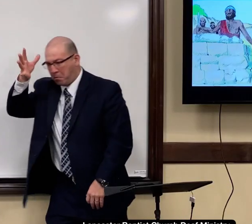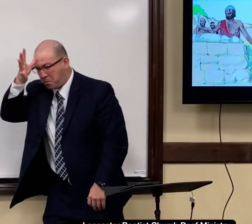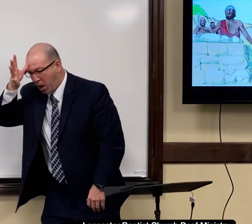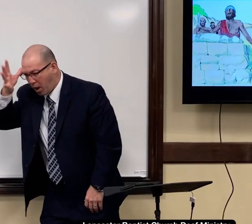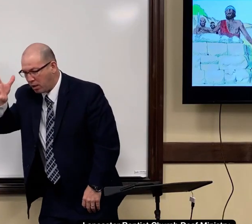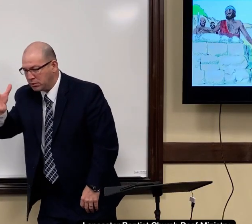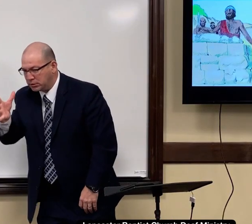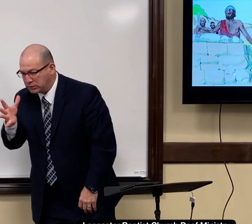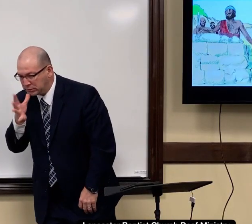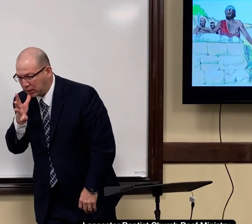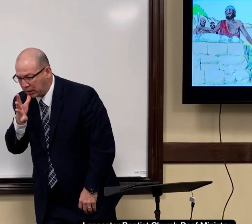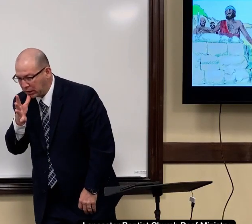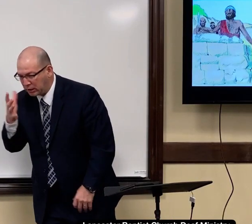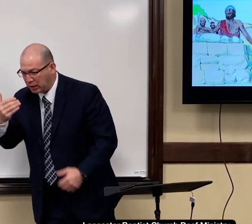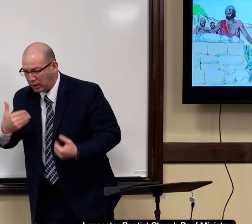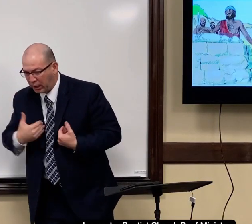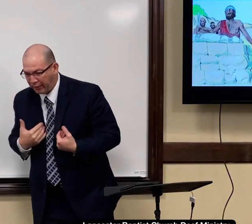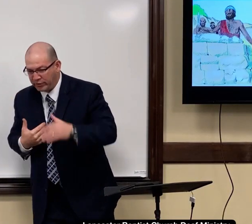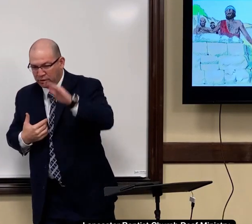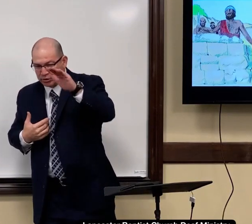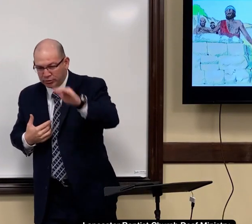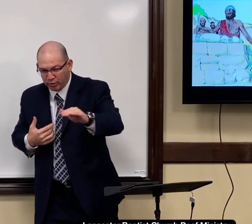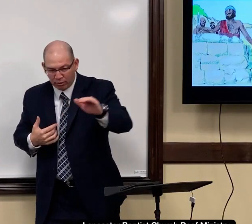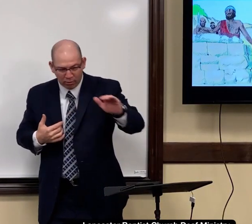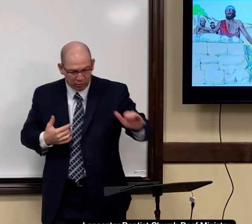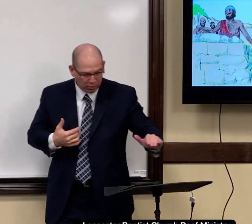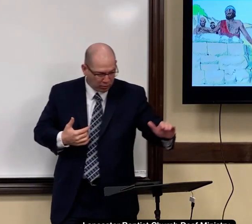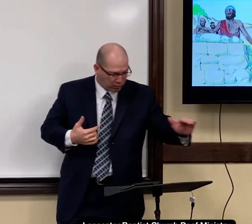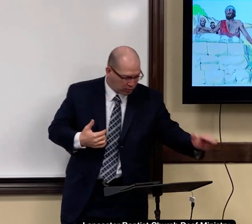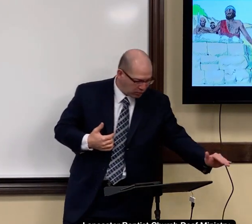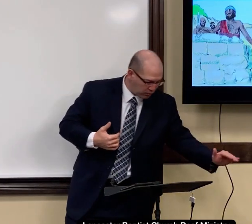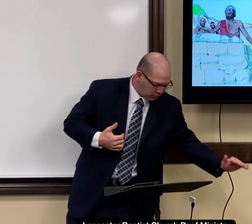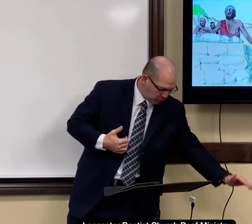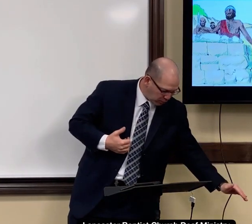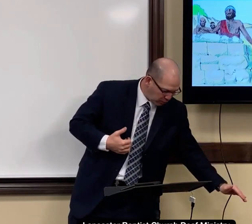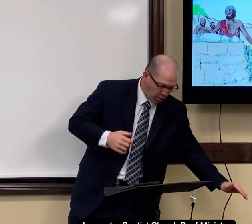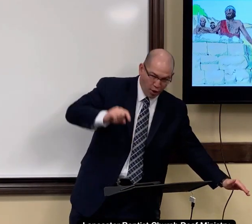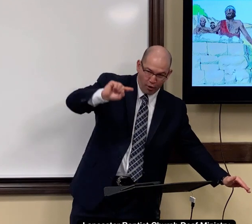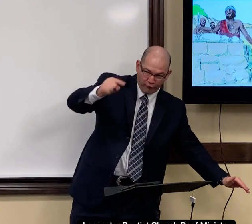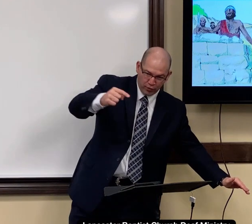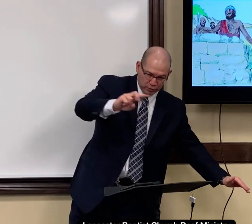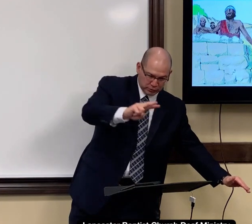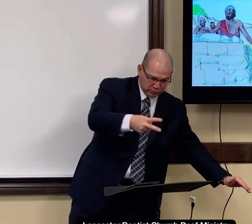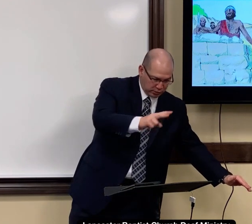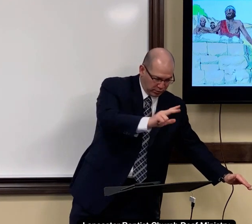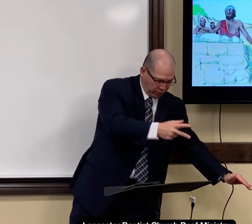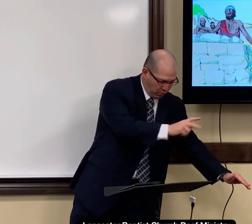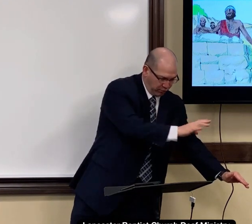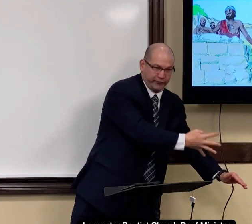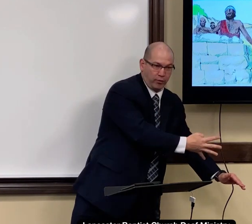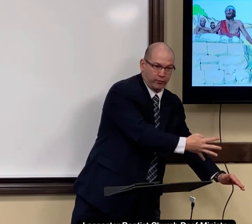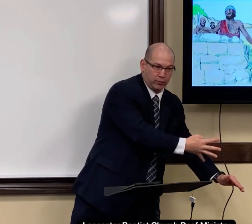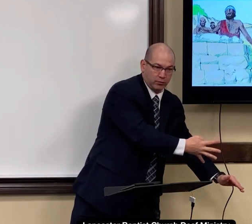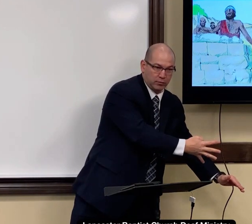so family there's a mom and a dad and they have you know these children first second third fourth